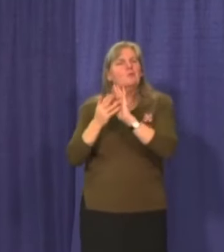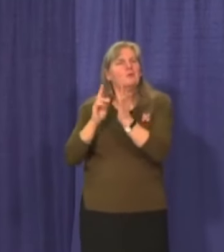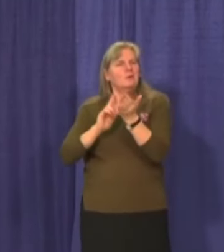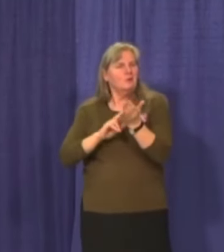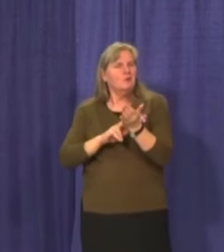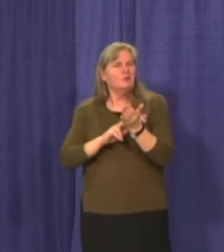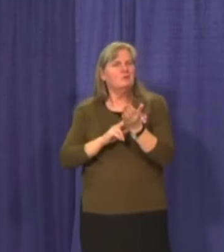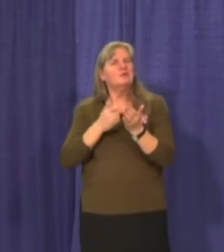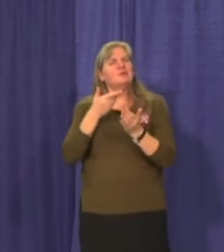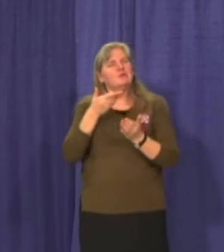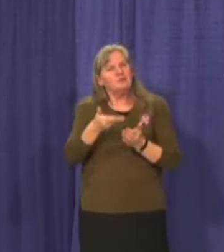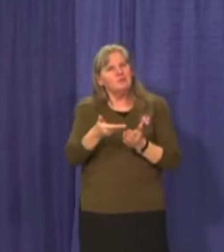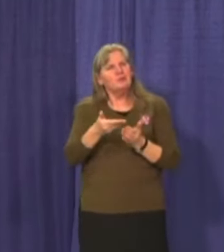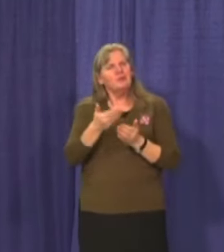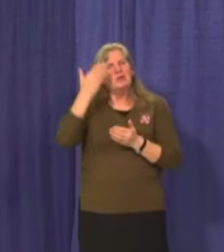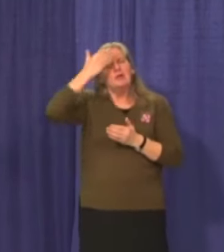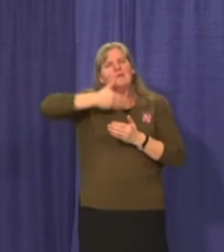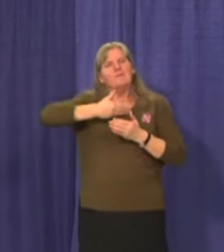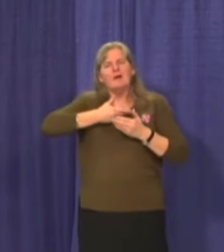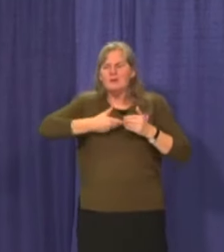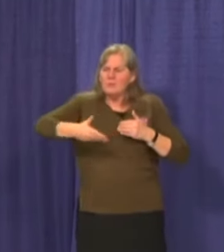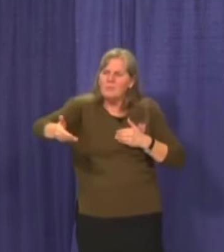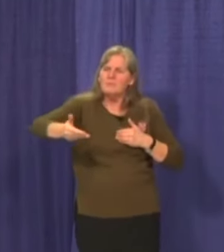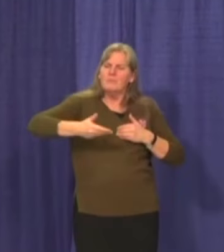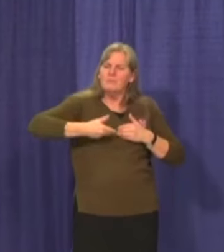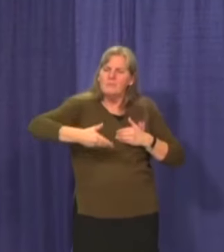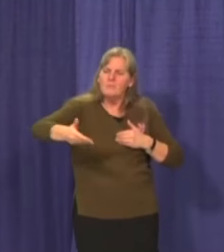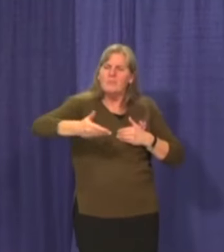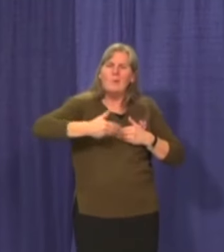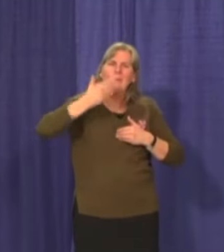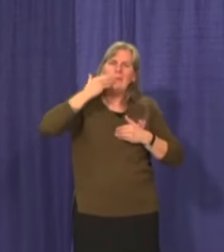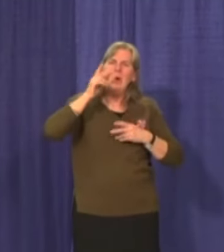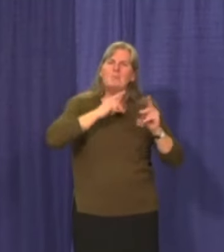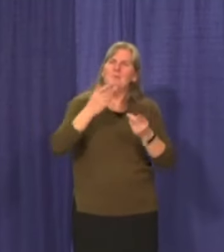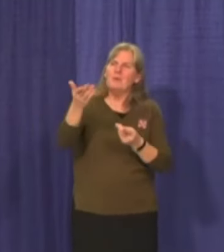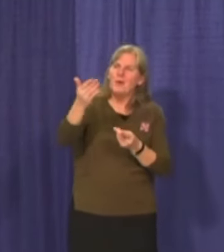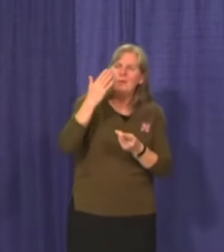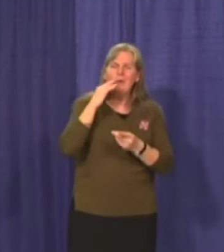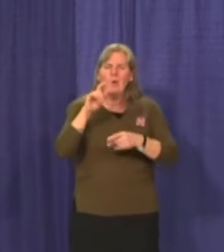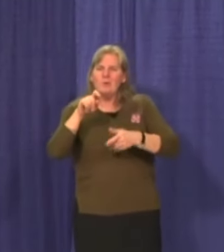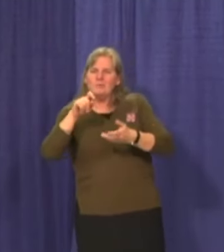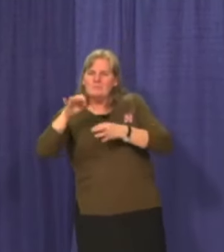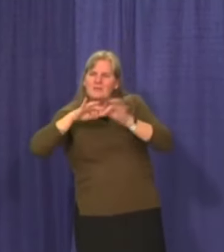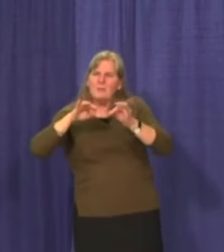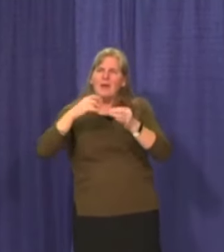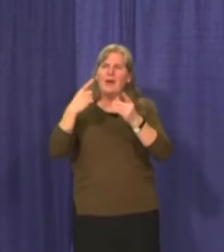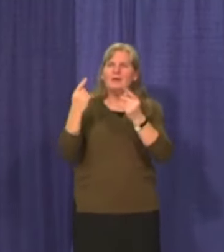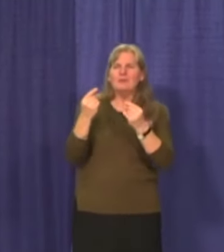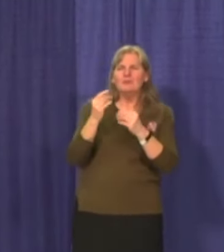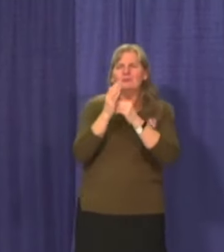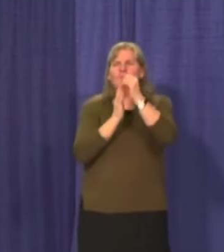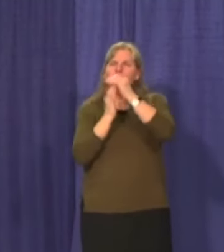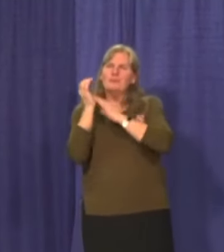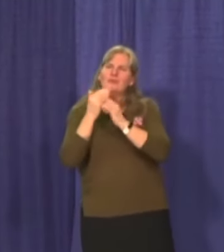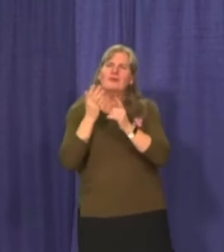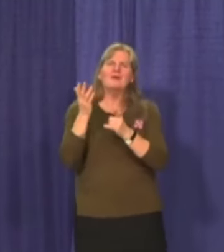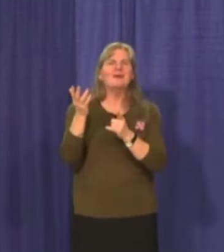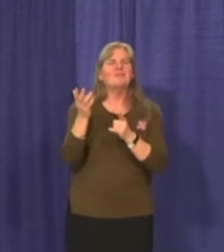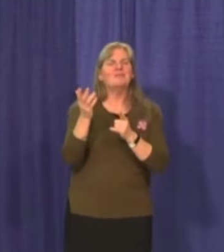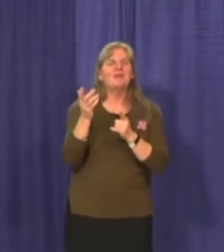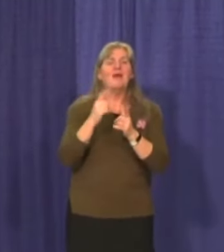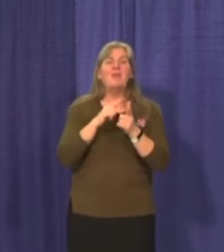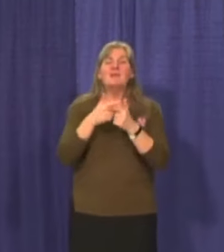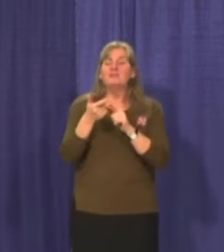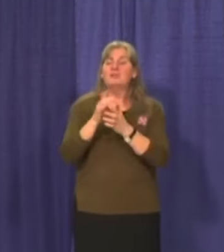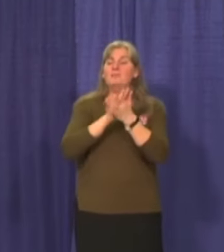as a greeter because she knows many of the community folks and she can help to, uh, orient people. But after a time when things started to slow down